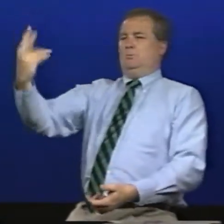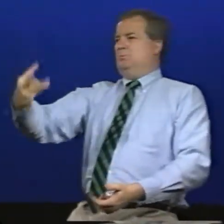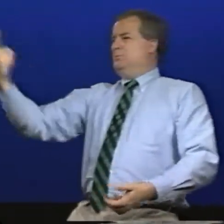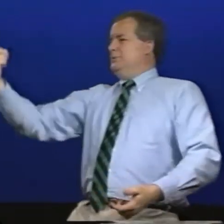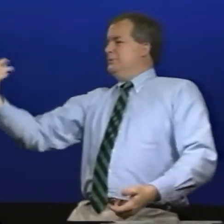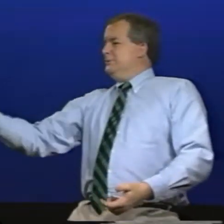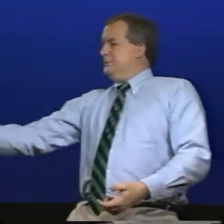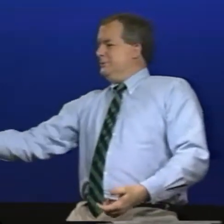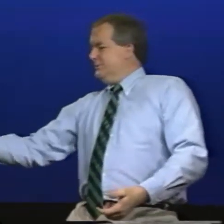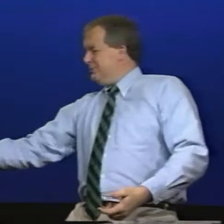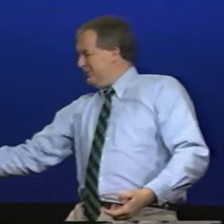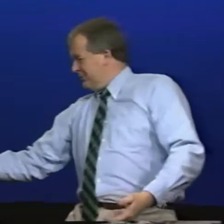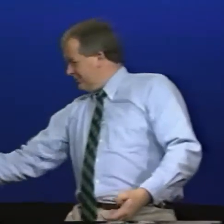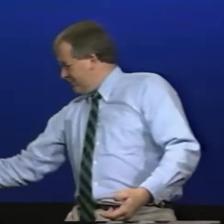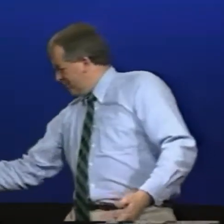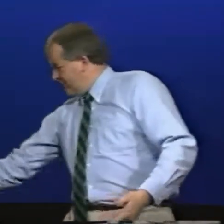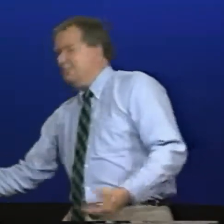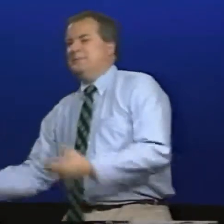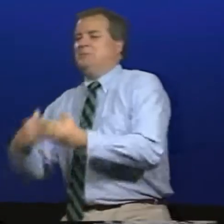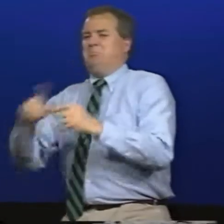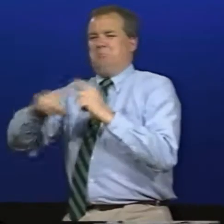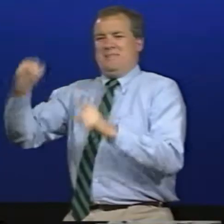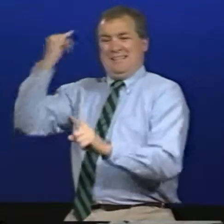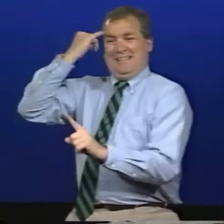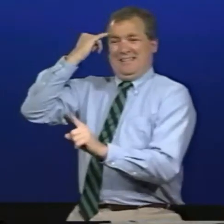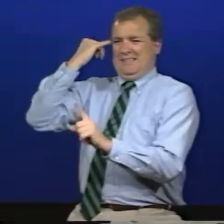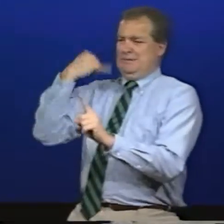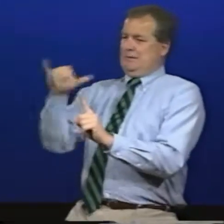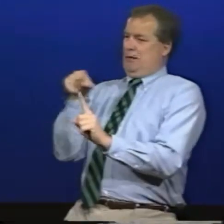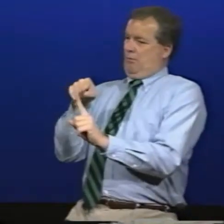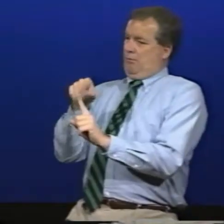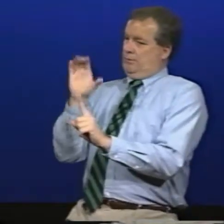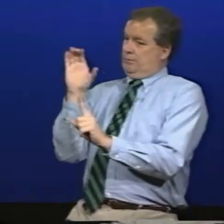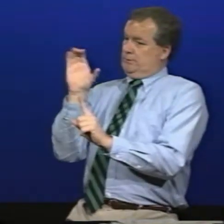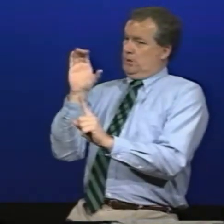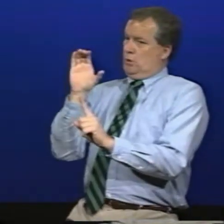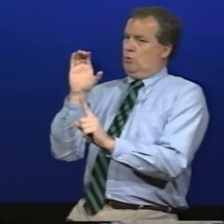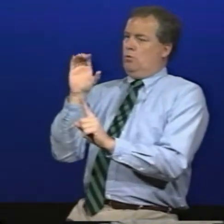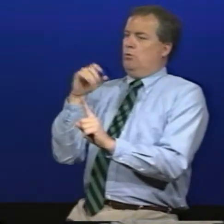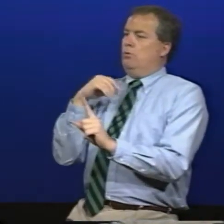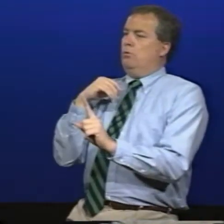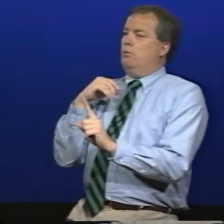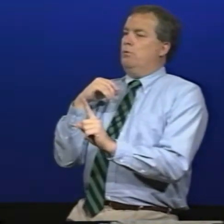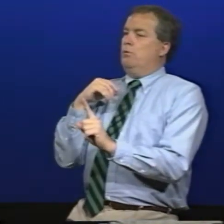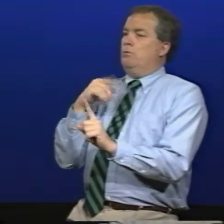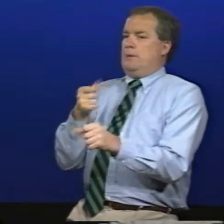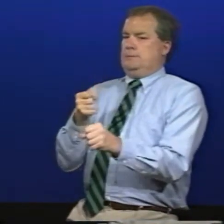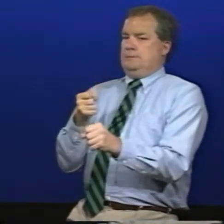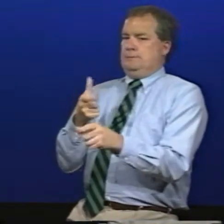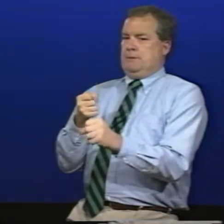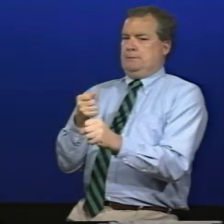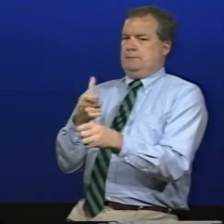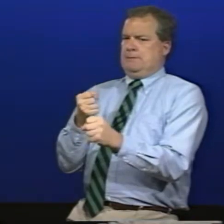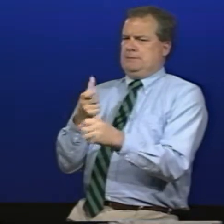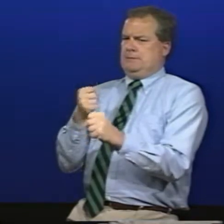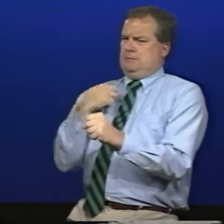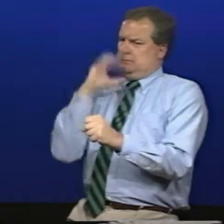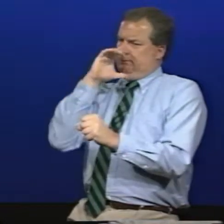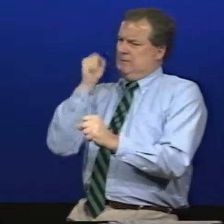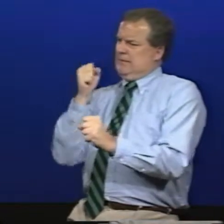you want someone who's hopefully six six serve two or whatever actually height is not the critical skill for the individual